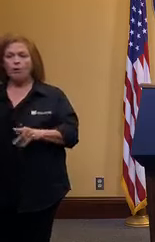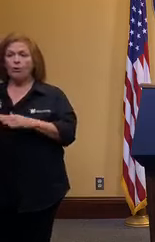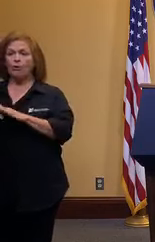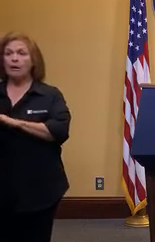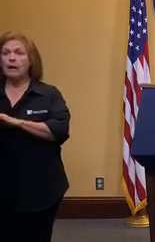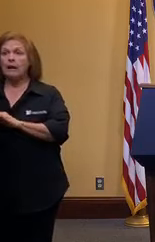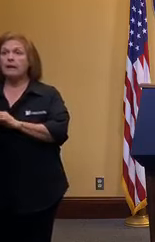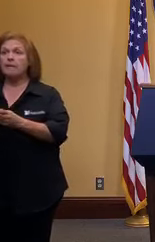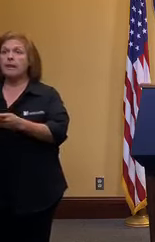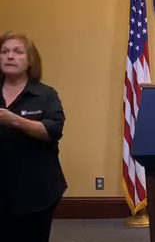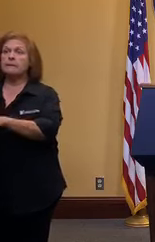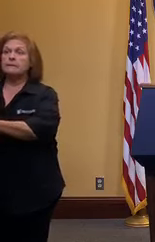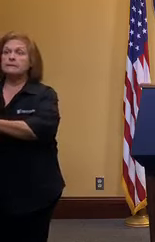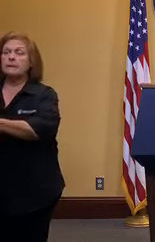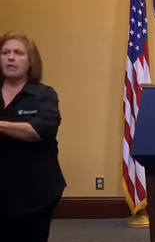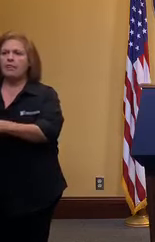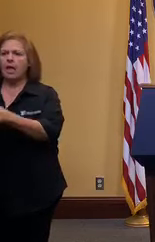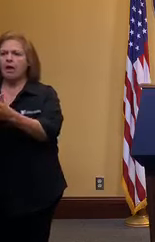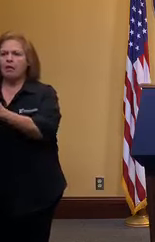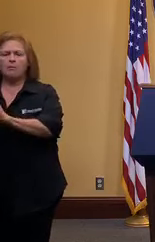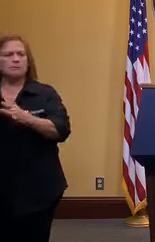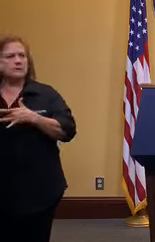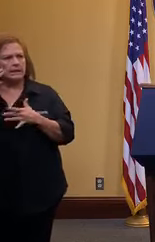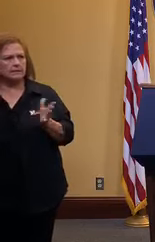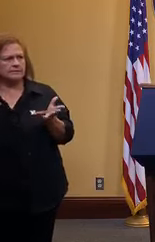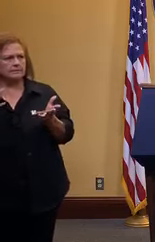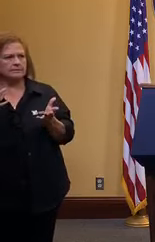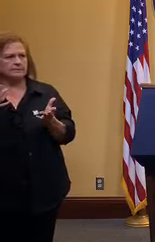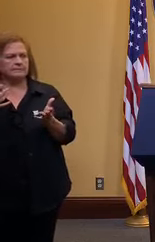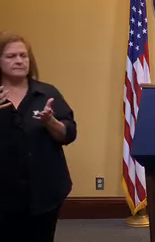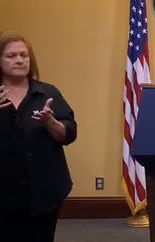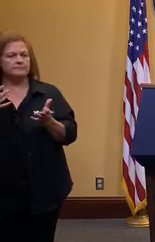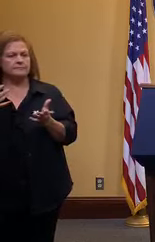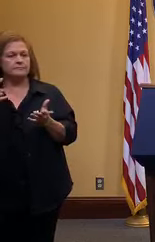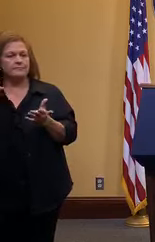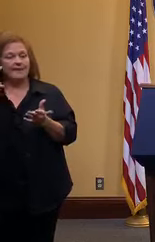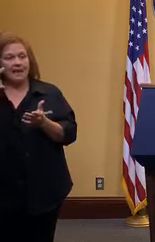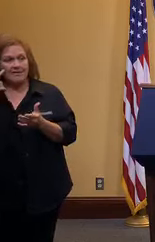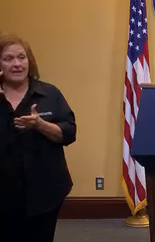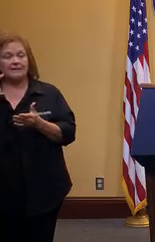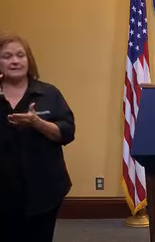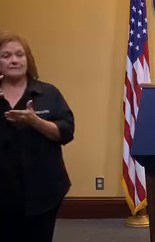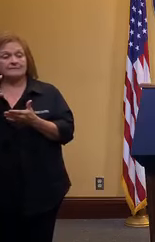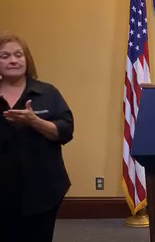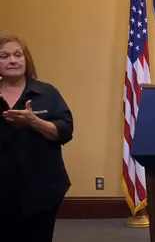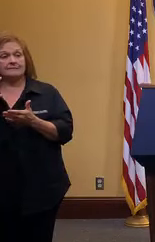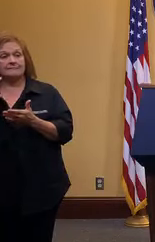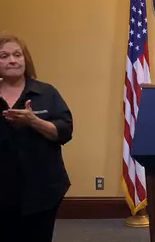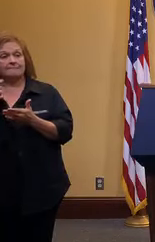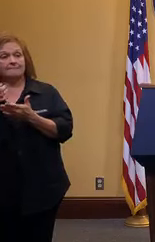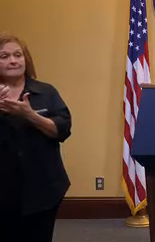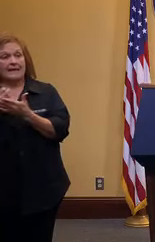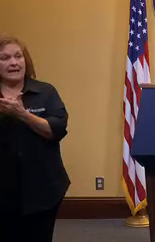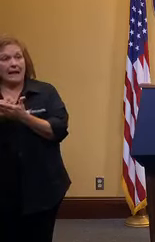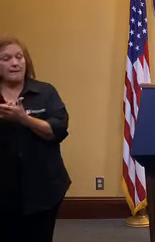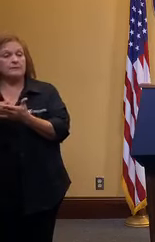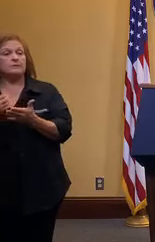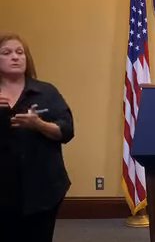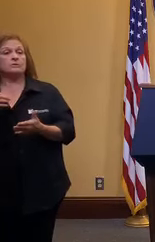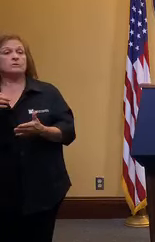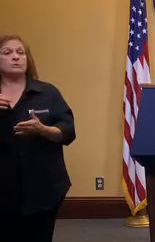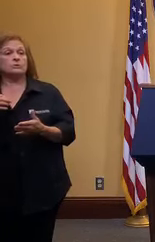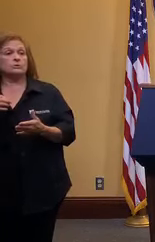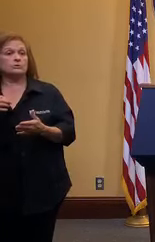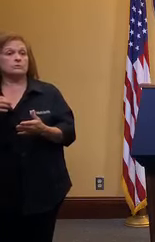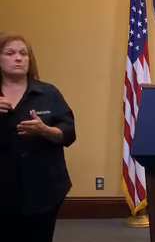and then got sick um also i i think that the dev the economic devastation of opening up